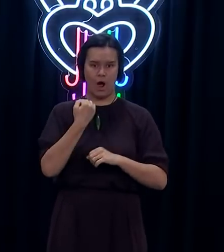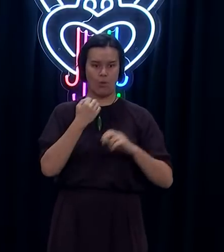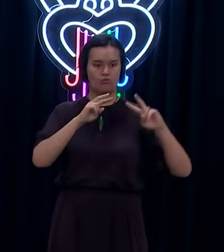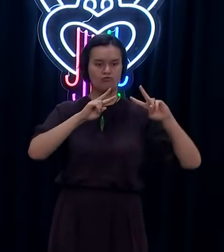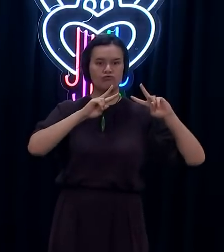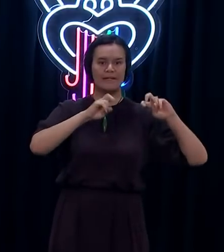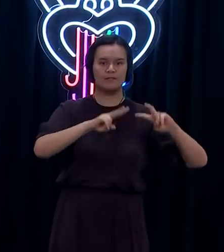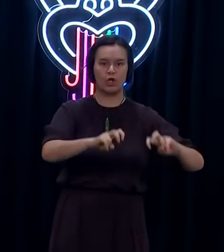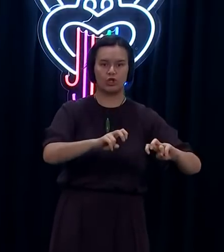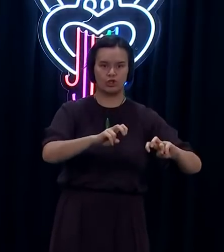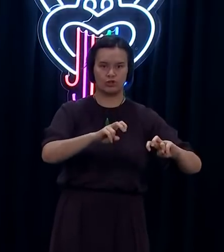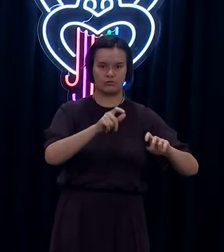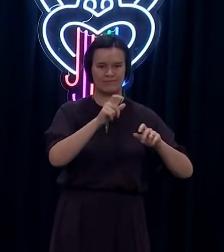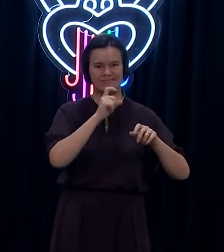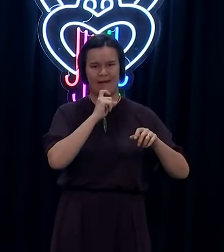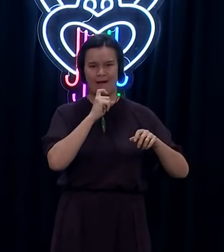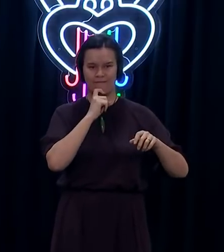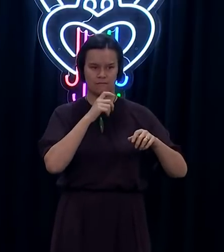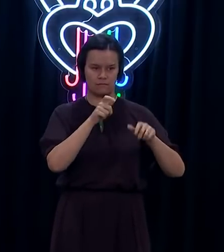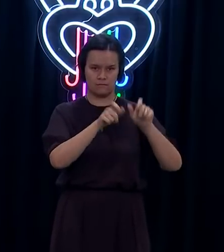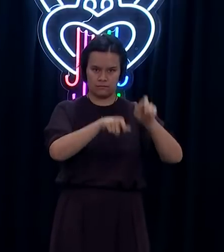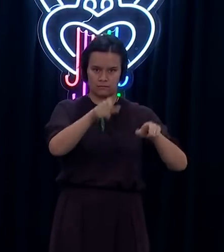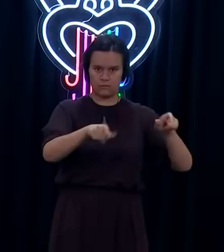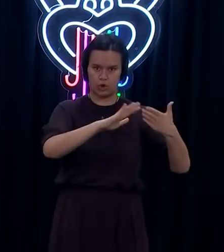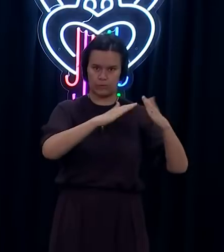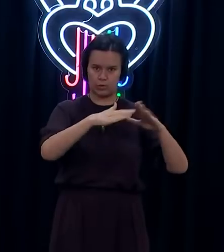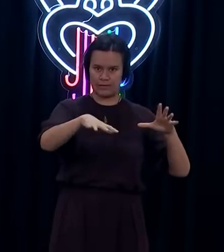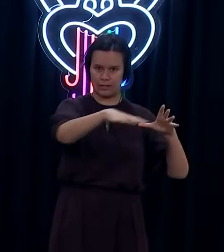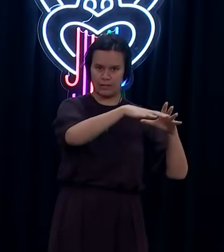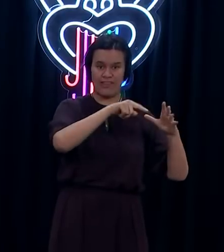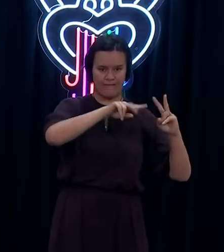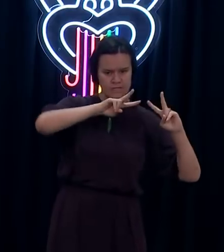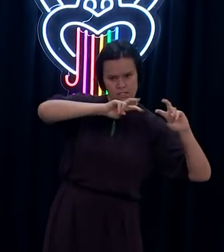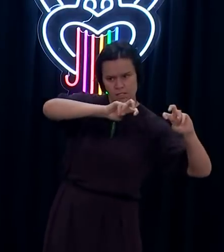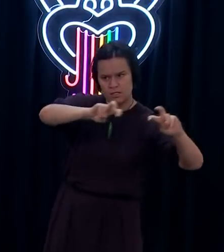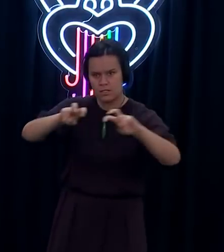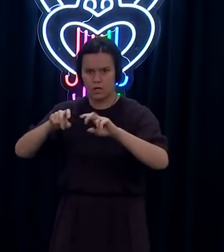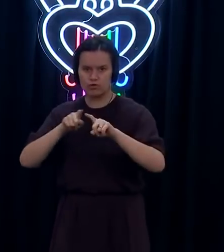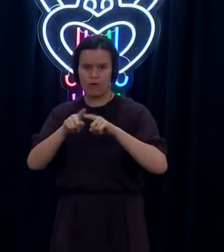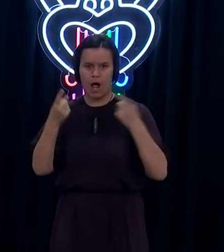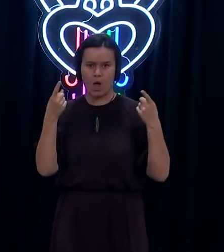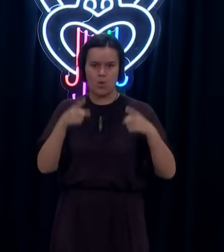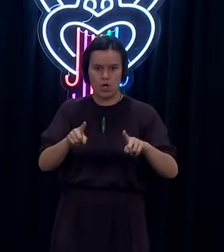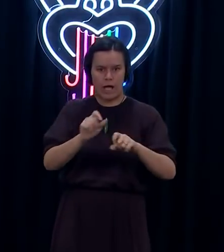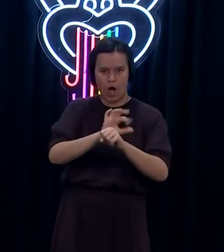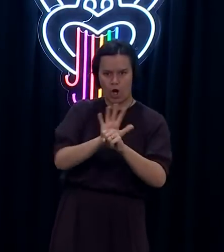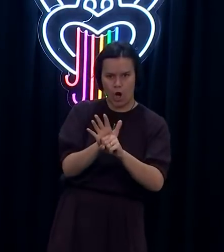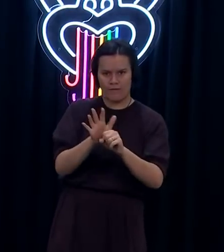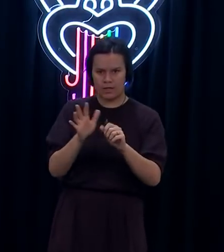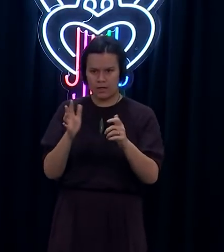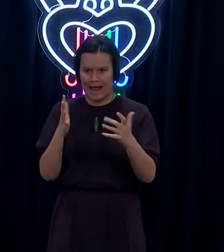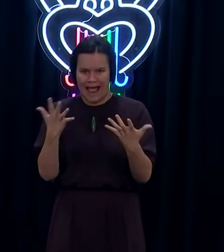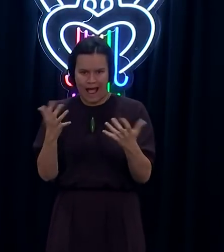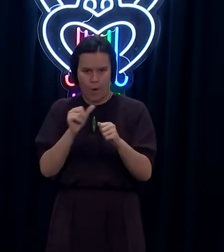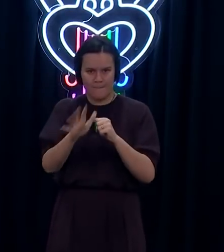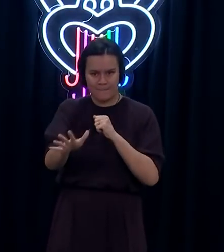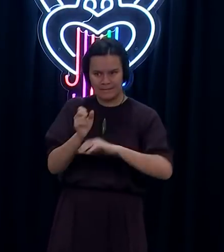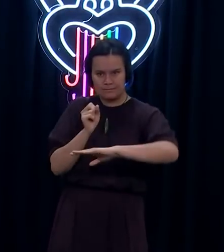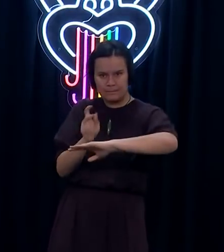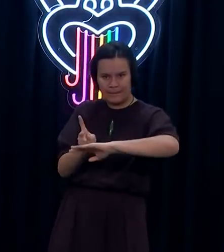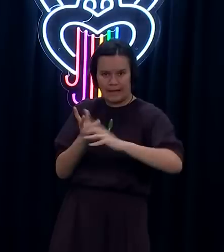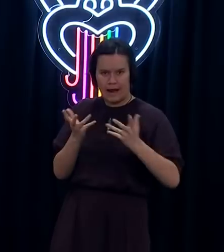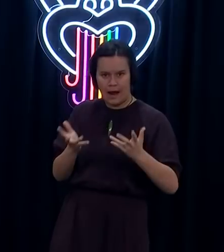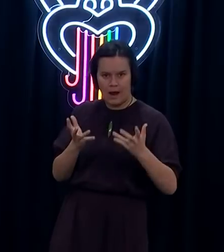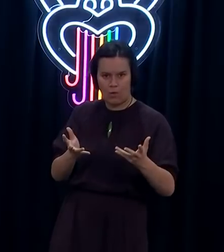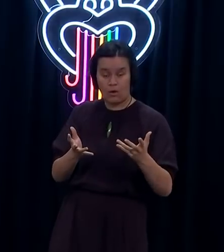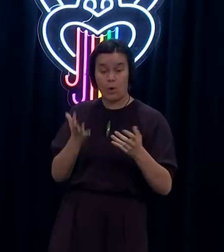to help us contain it and save lives. And it's been this work that's helped us control the virus. But we need to make sure we keep up that